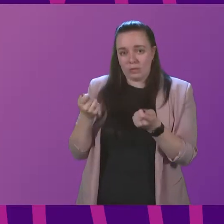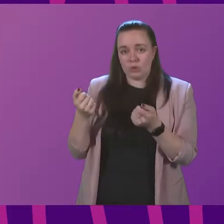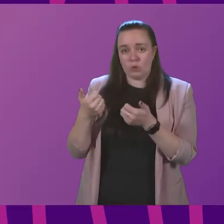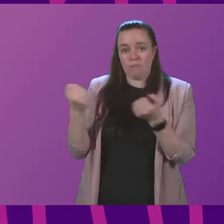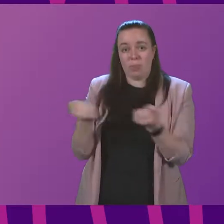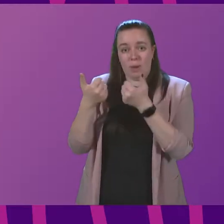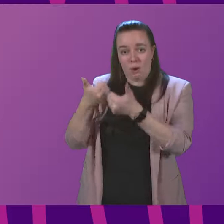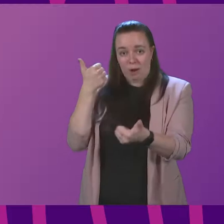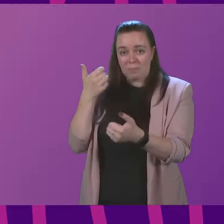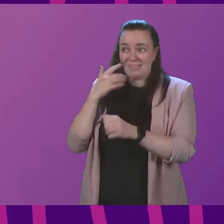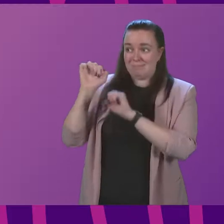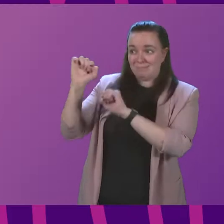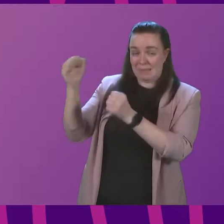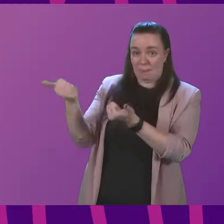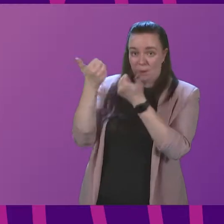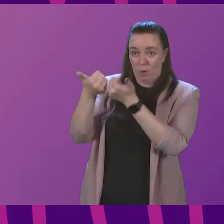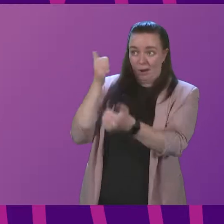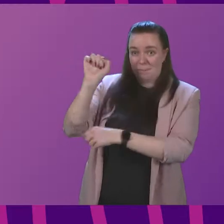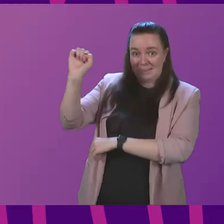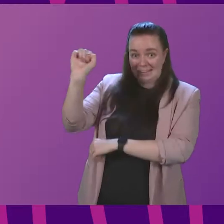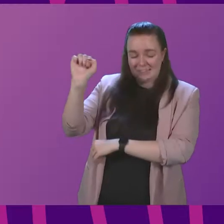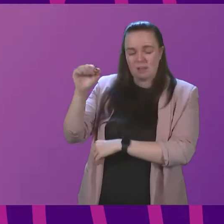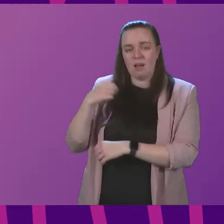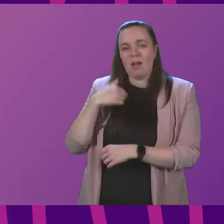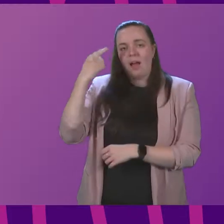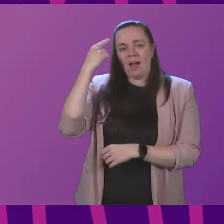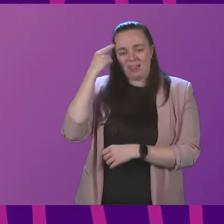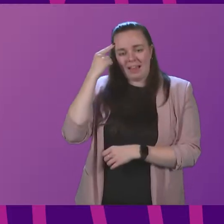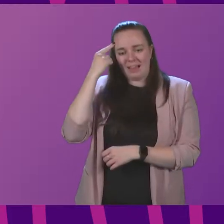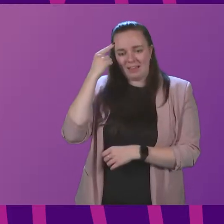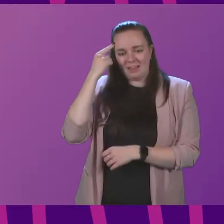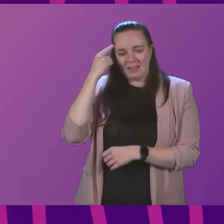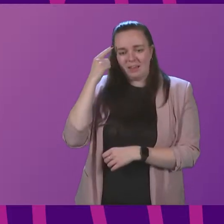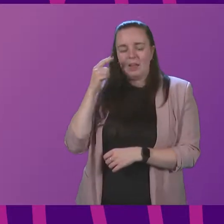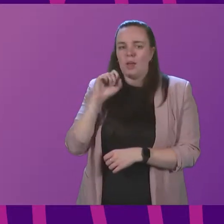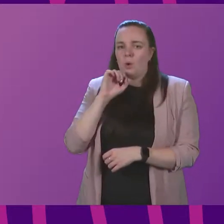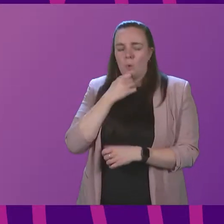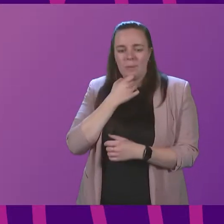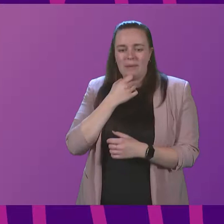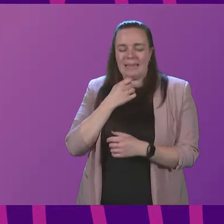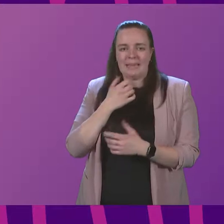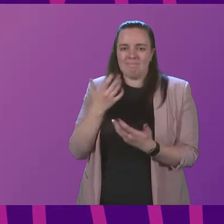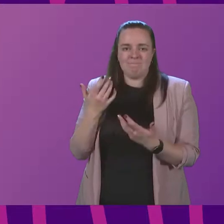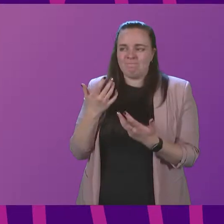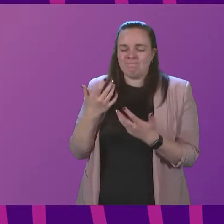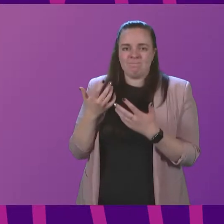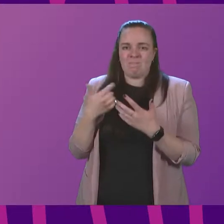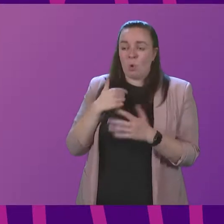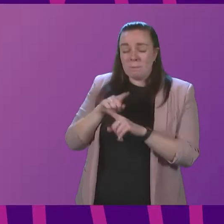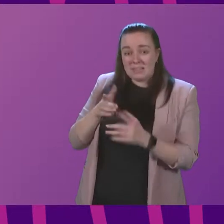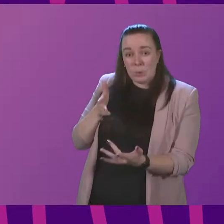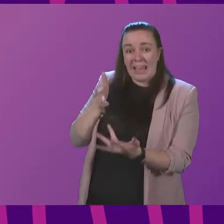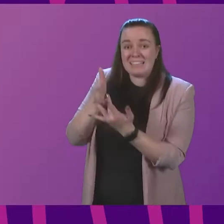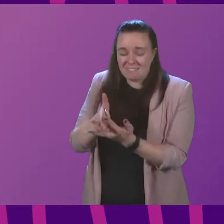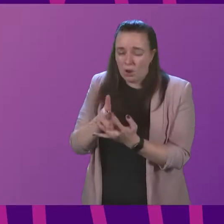companies are the power companies themselves. I think it would be folly folly for me to interfere